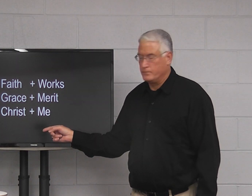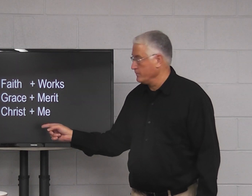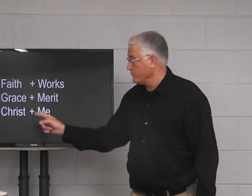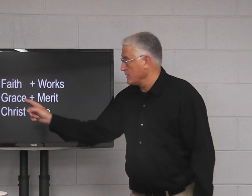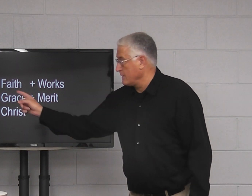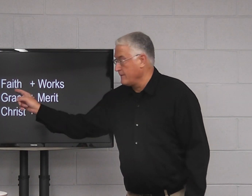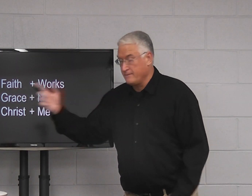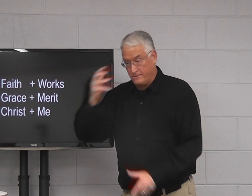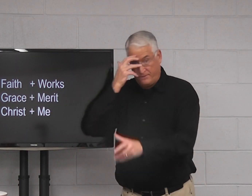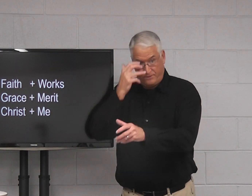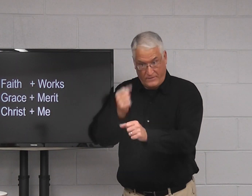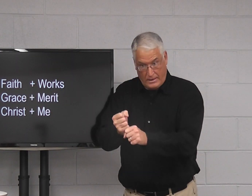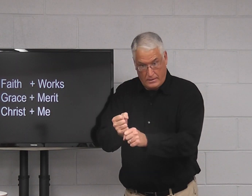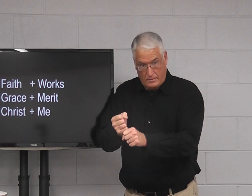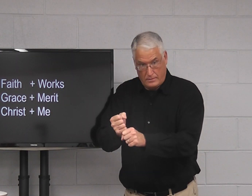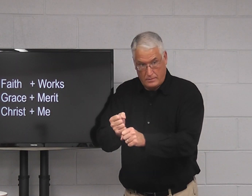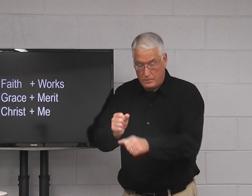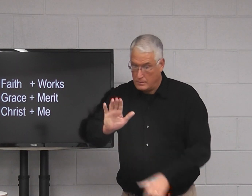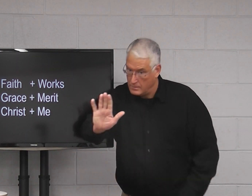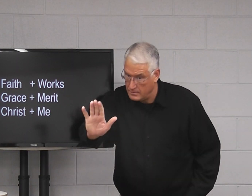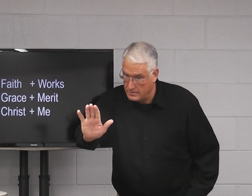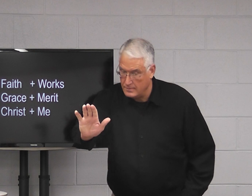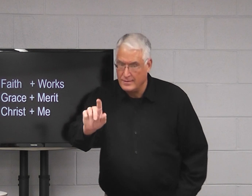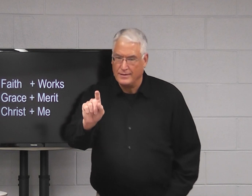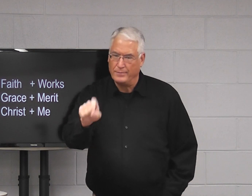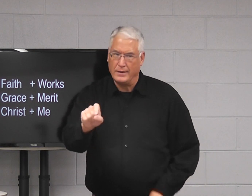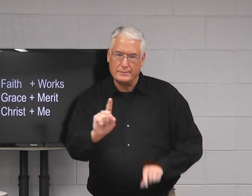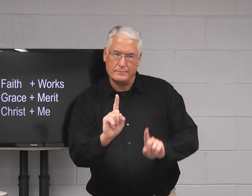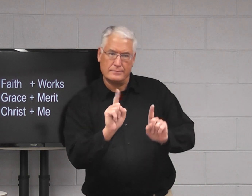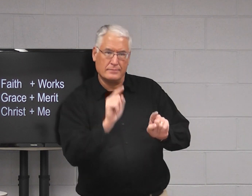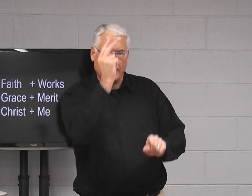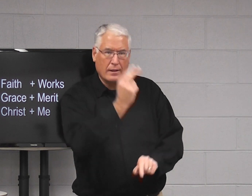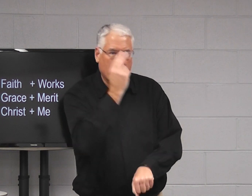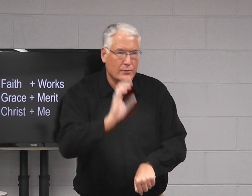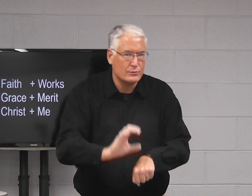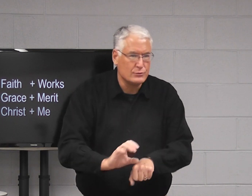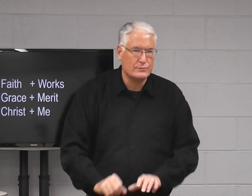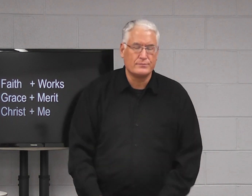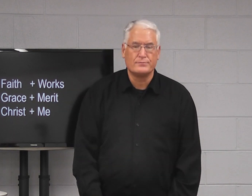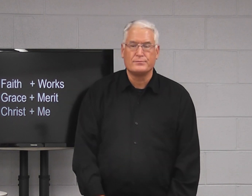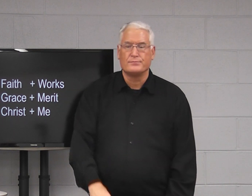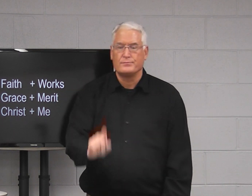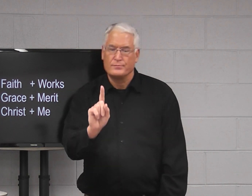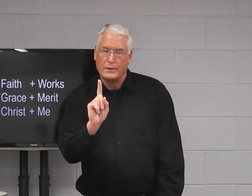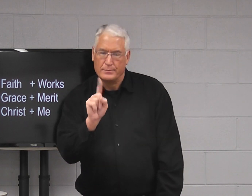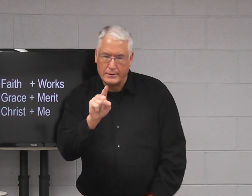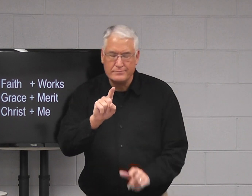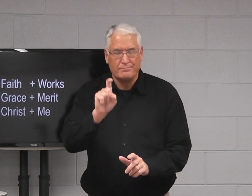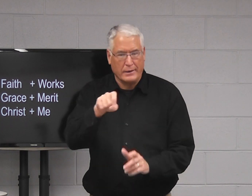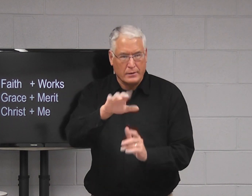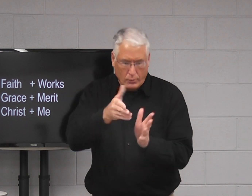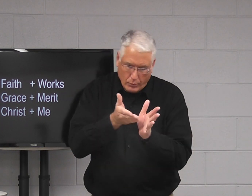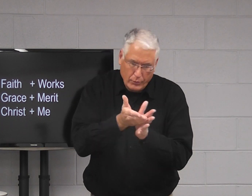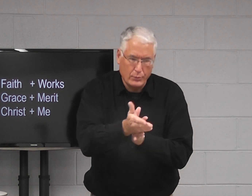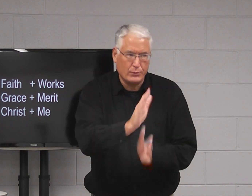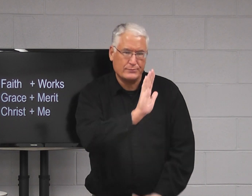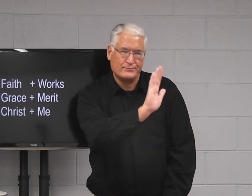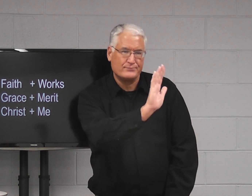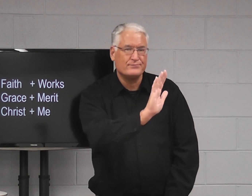that you add to them. Faith, you must go to Catholic Church. You must go through